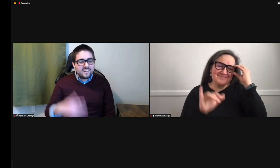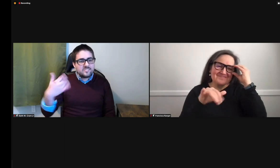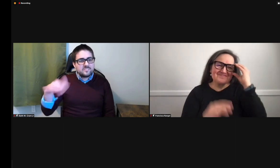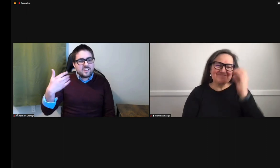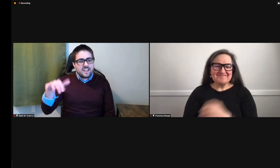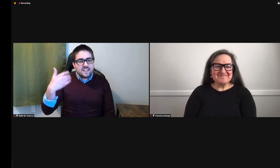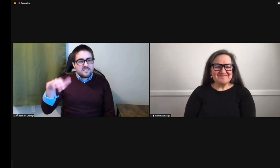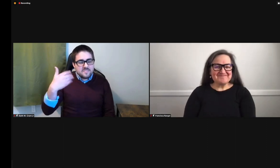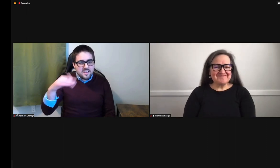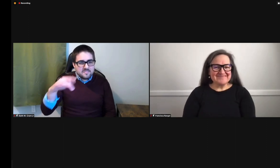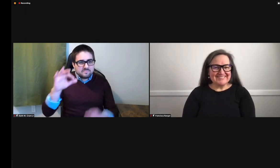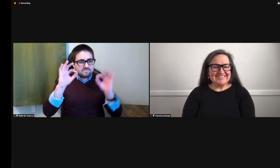have Franklin with me.